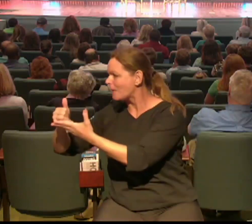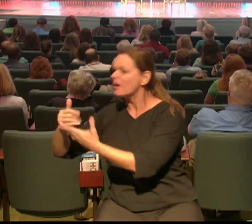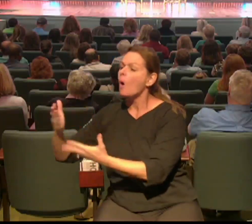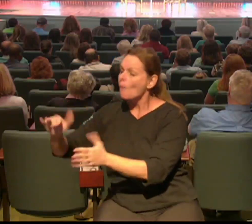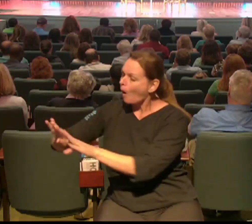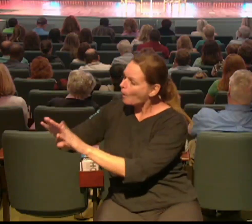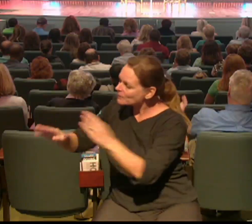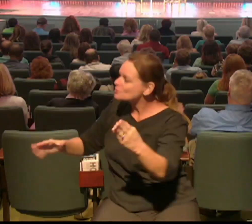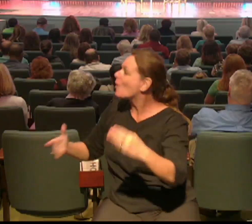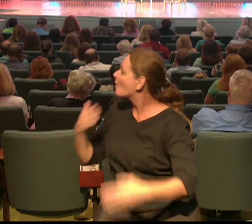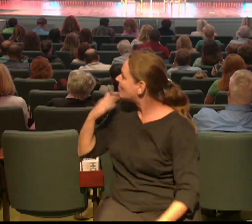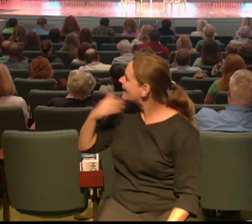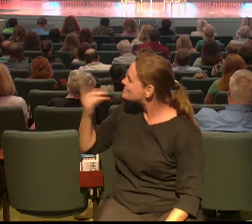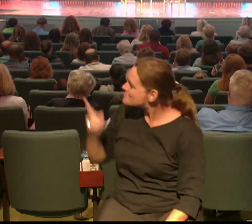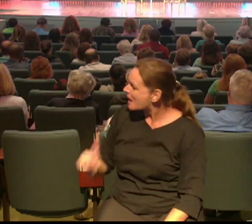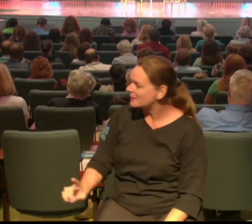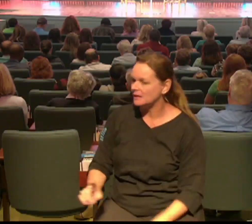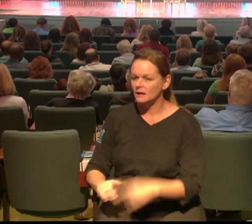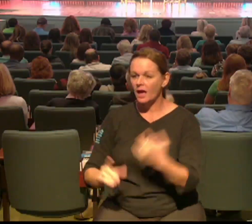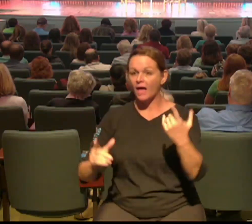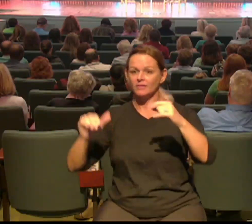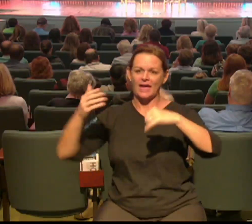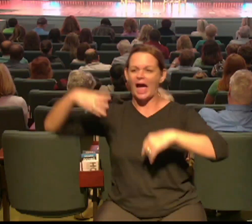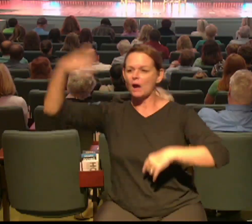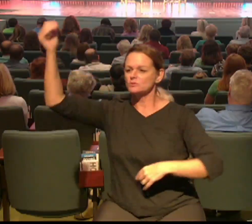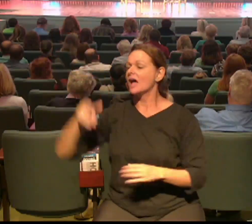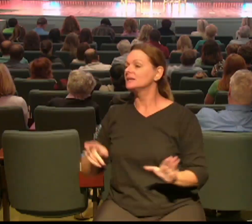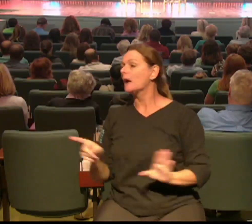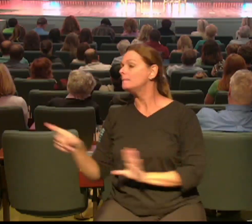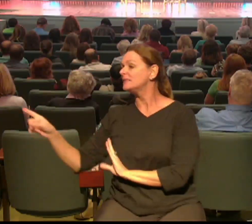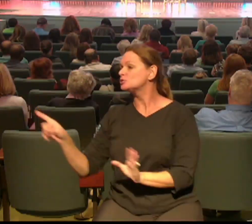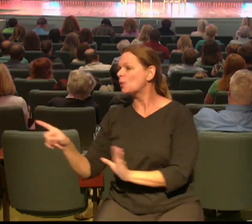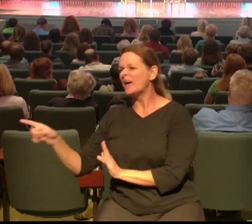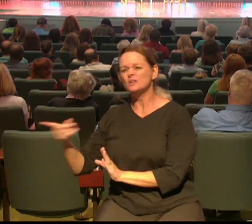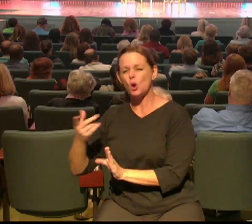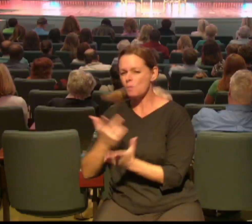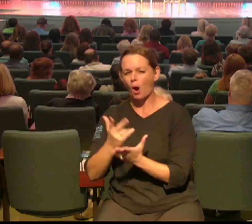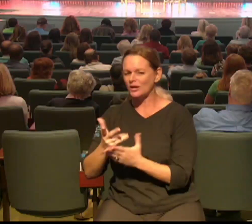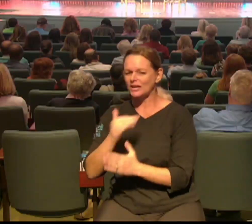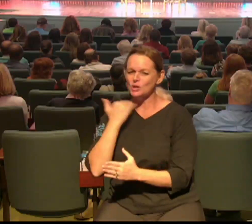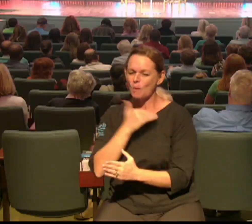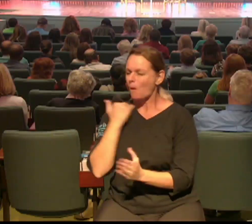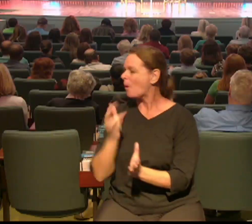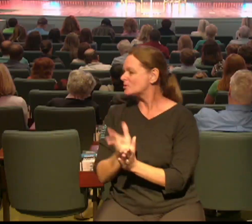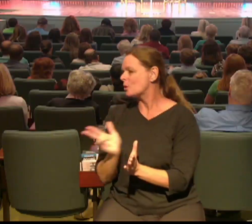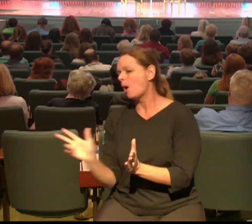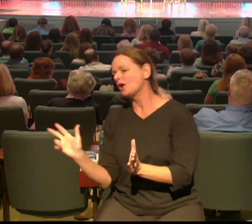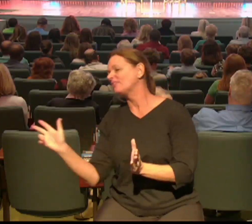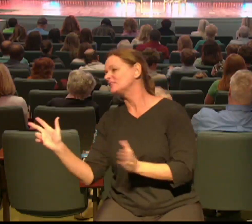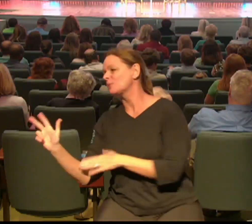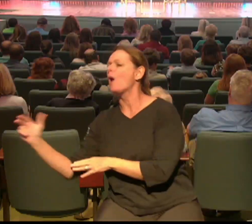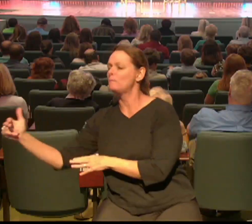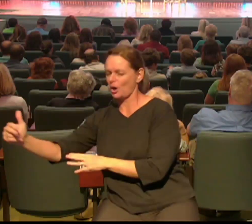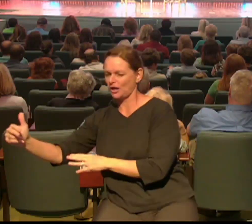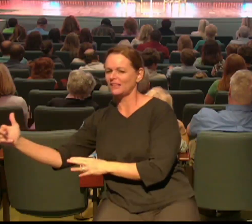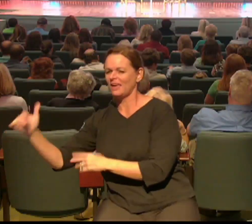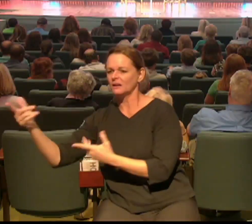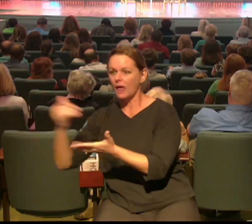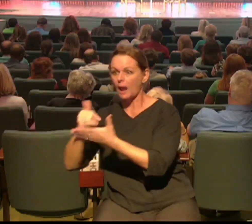campuses and you're there to make it easy for people to find God removing the distraction so that people walk out and go I never knew church could be